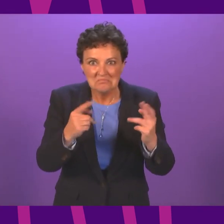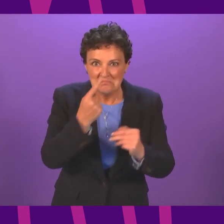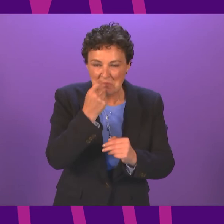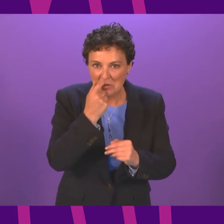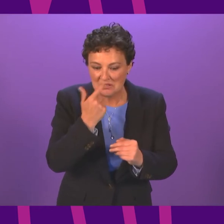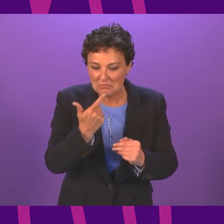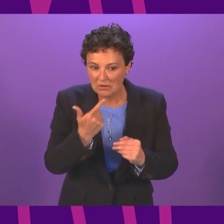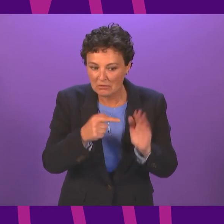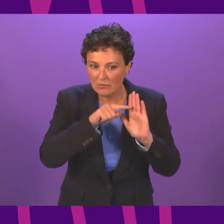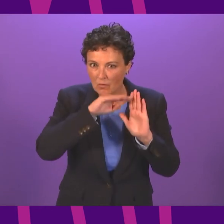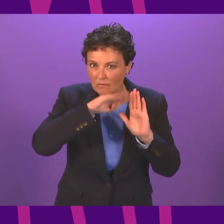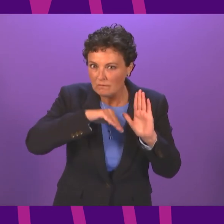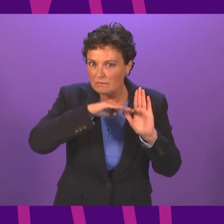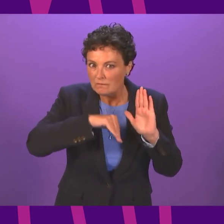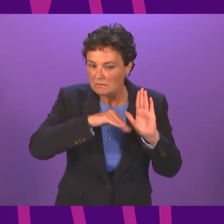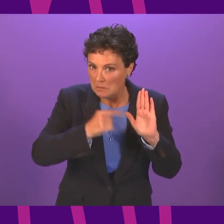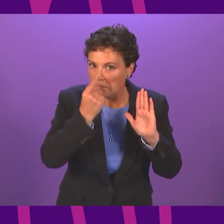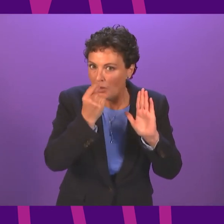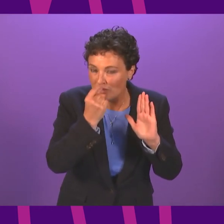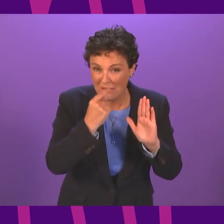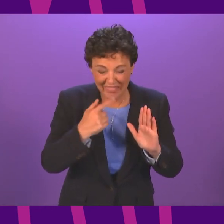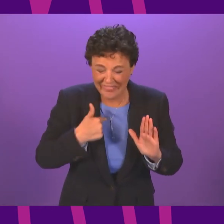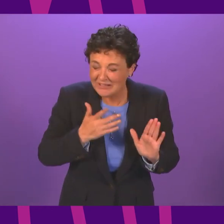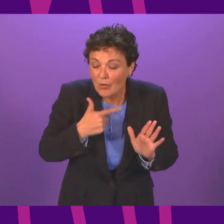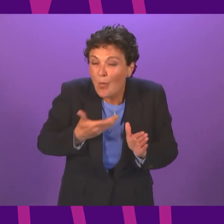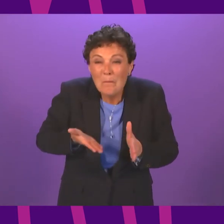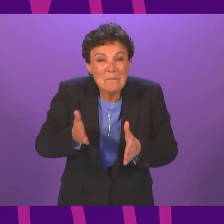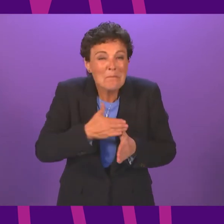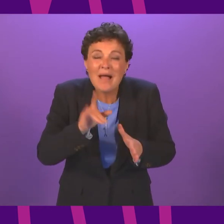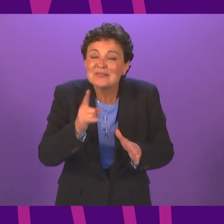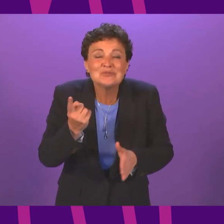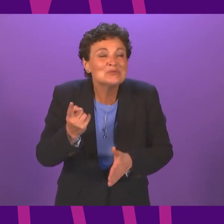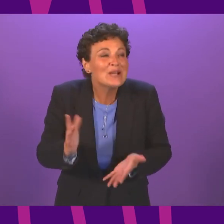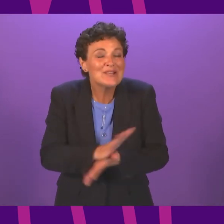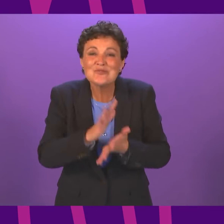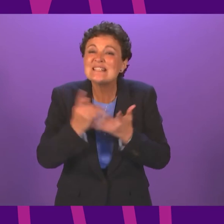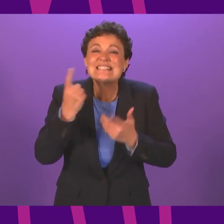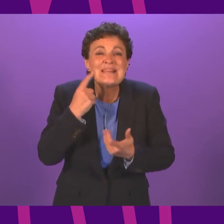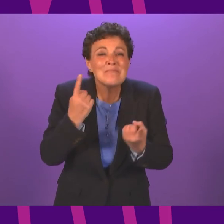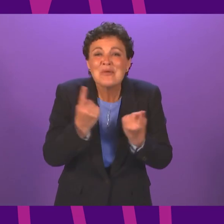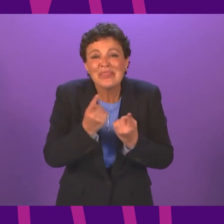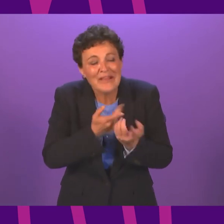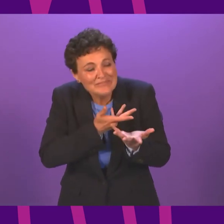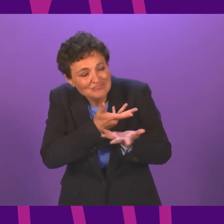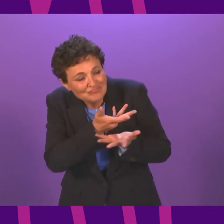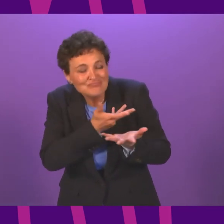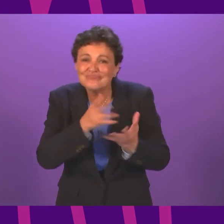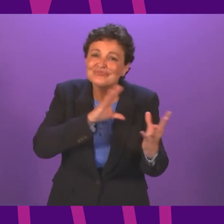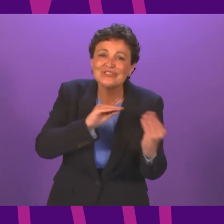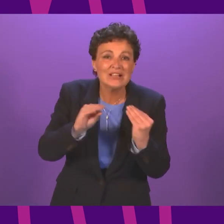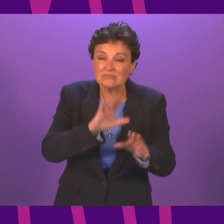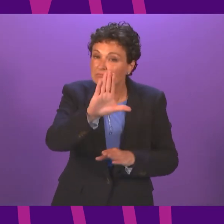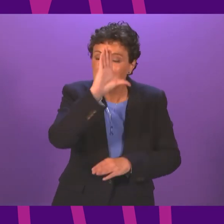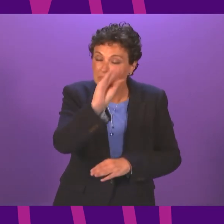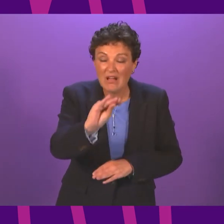restrictions and to enjoying again the simple but precious pleasures that we've all missed so much. The path ahead is not obstacle free.